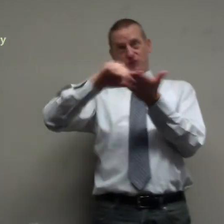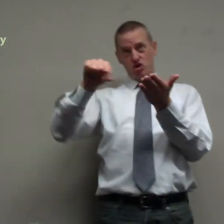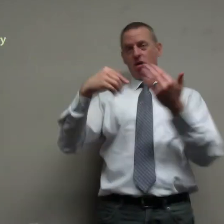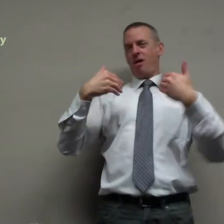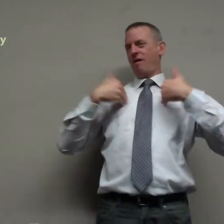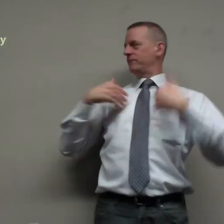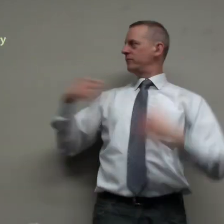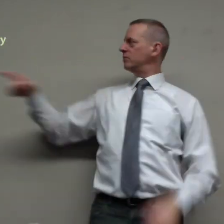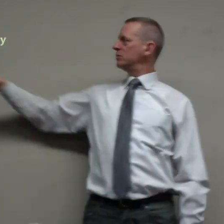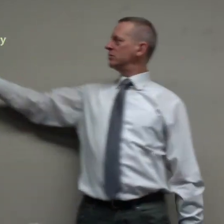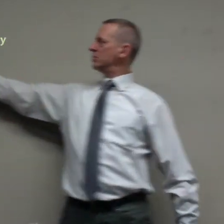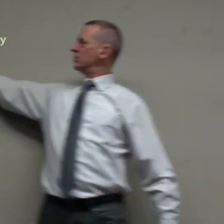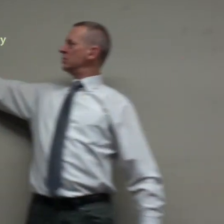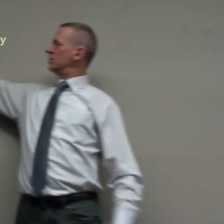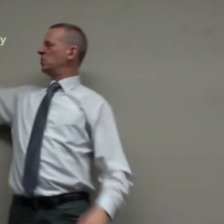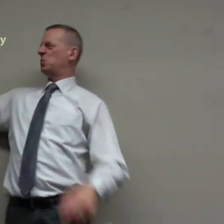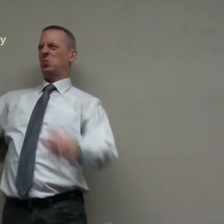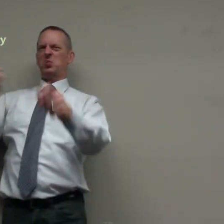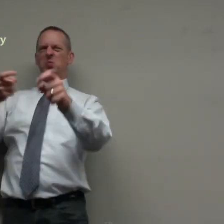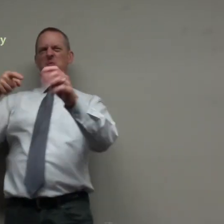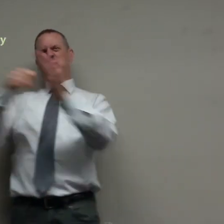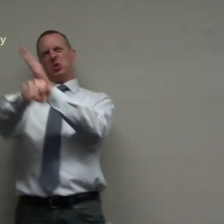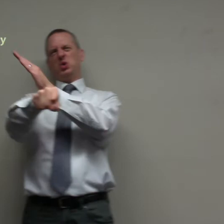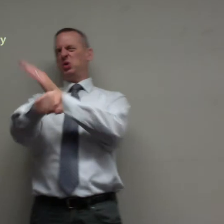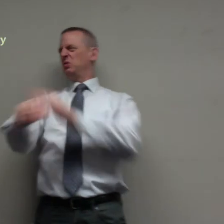even more murder ruin misery